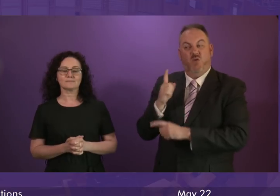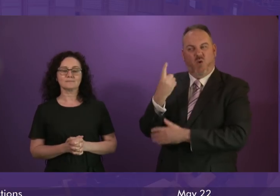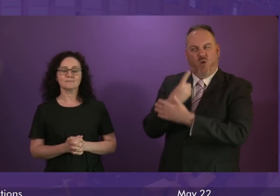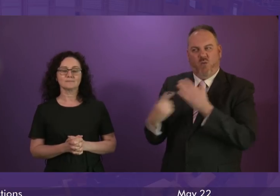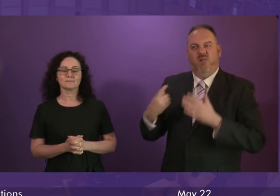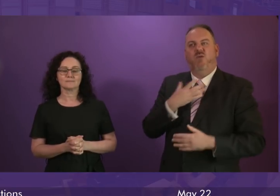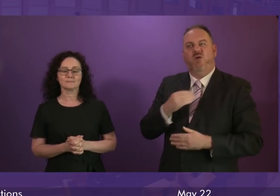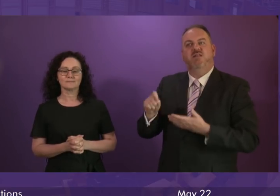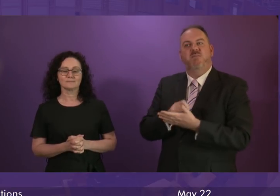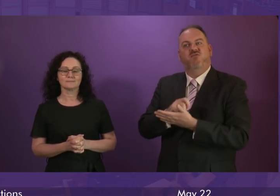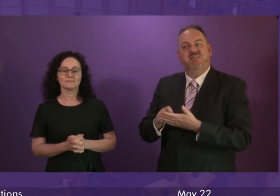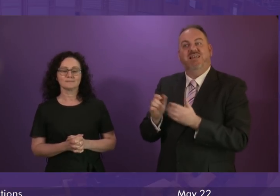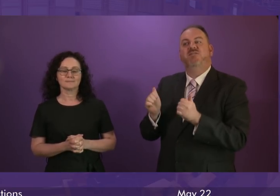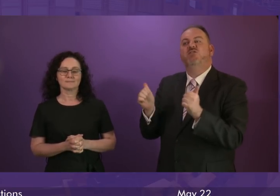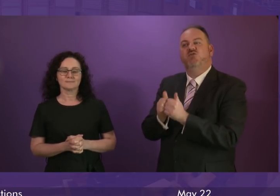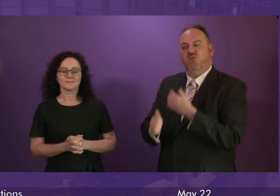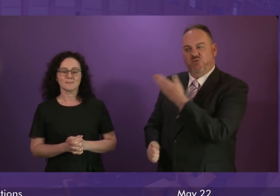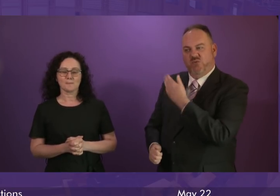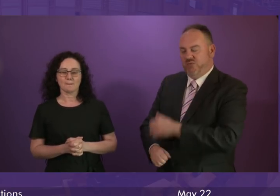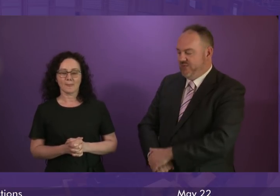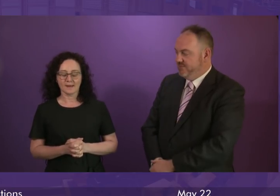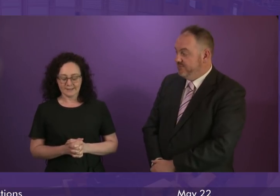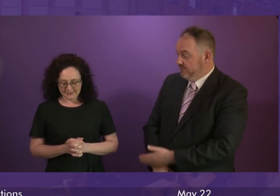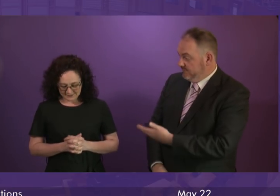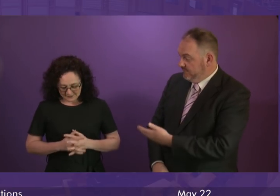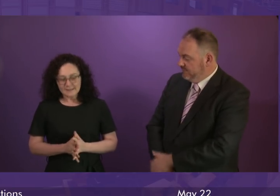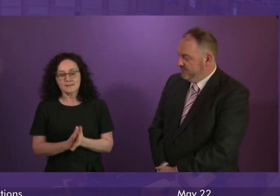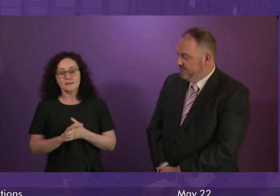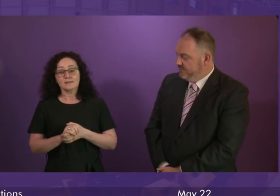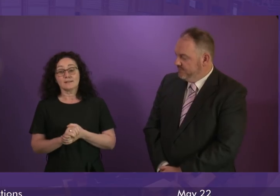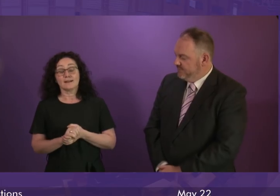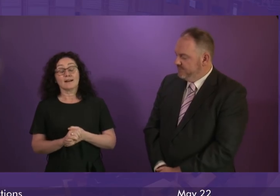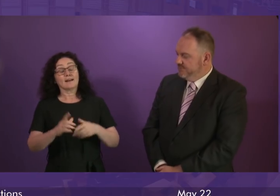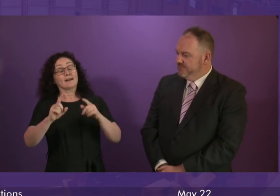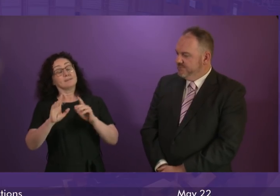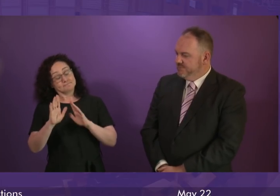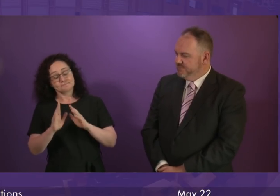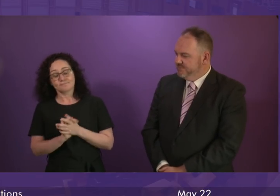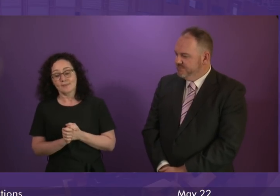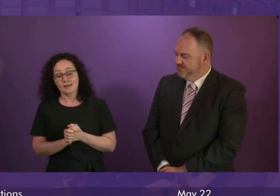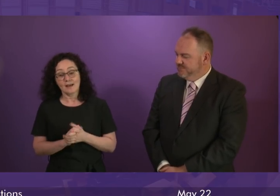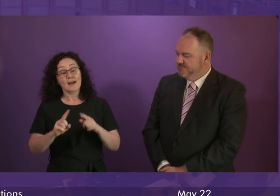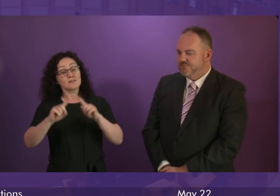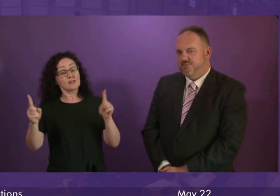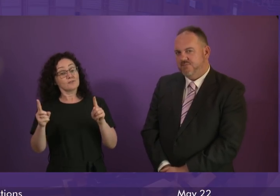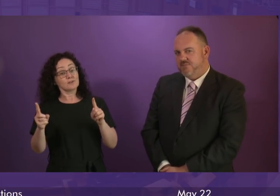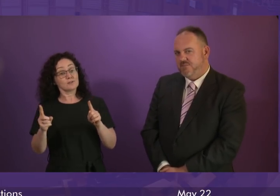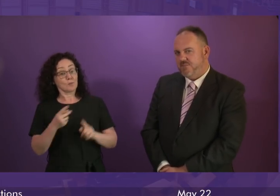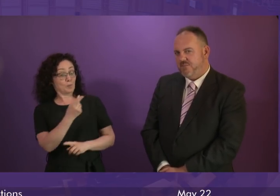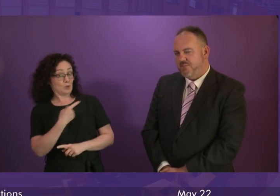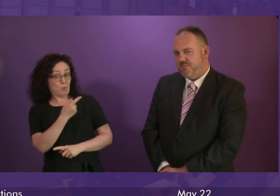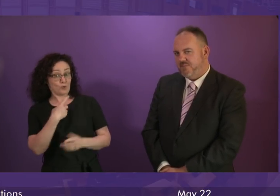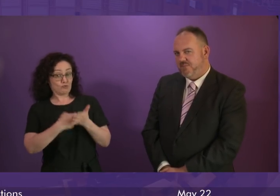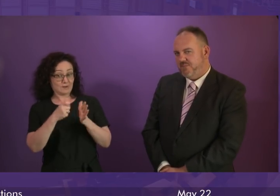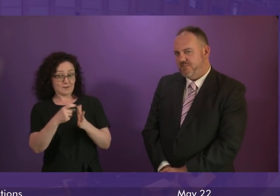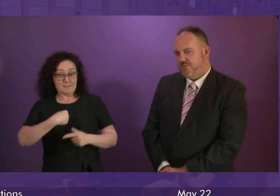in democracy when it goes her way? First Minister. The difference, perhaps, between Ruth Davidson and I is